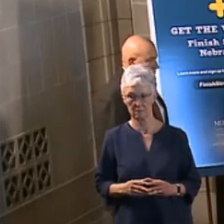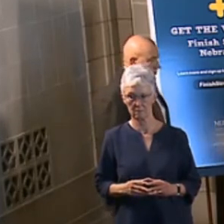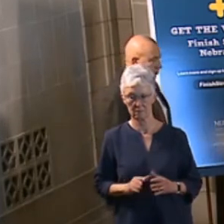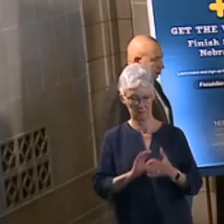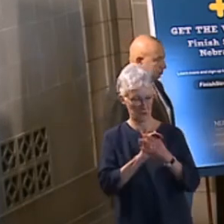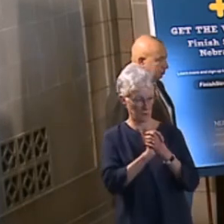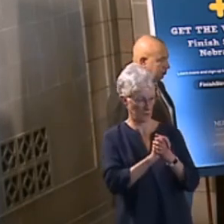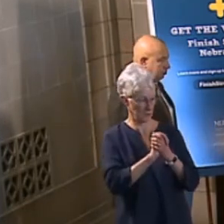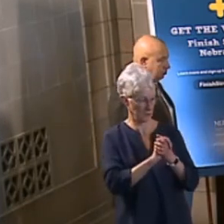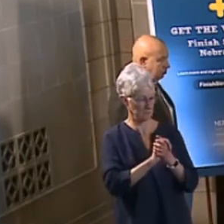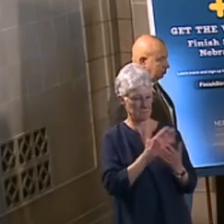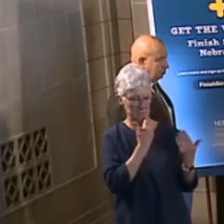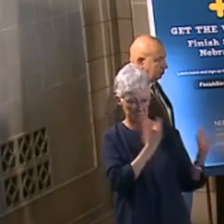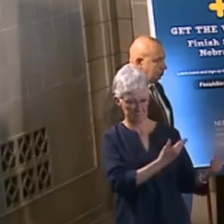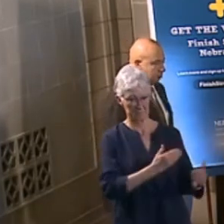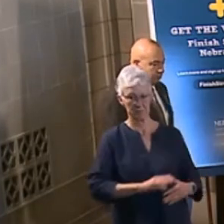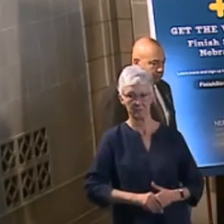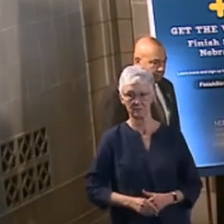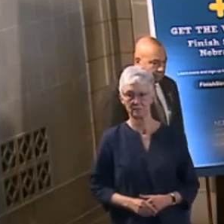Congratulations. Thank you, sir.